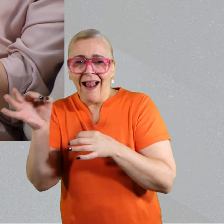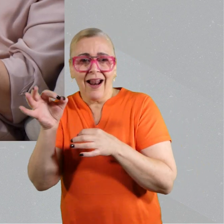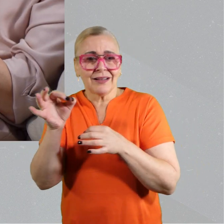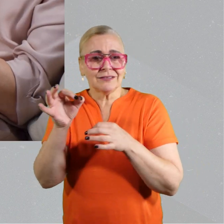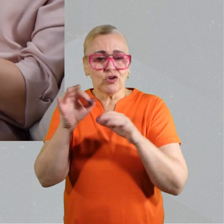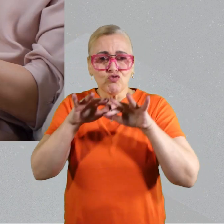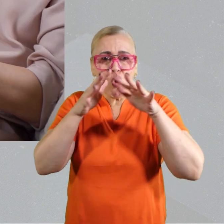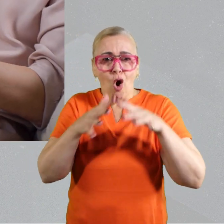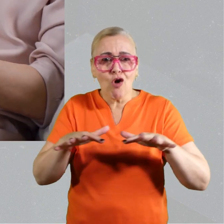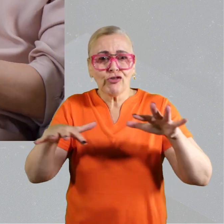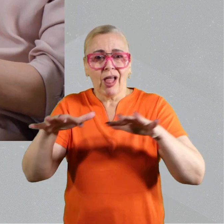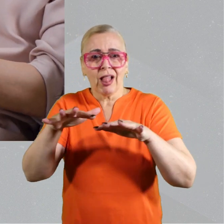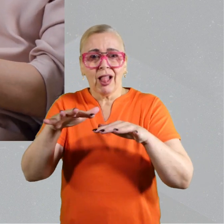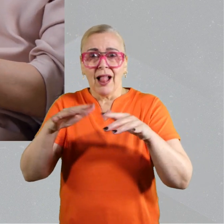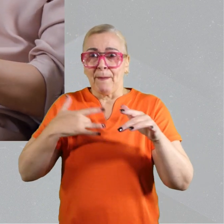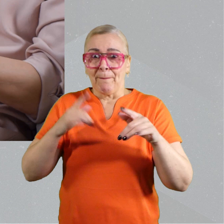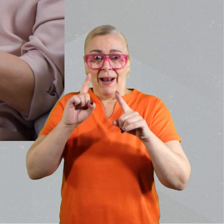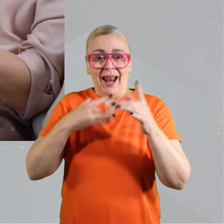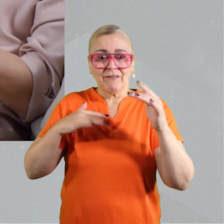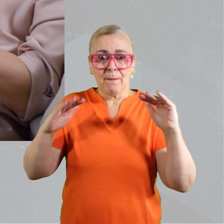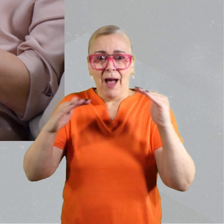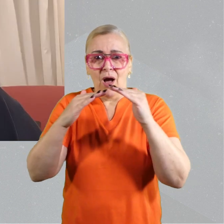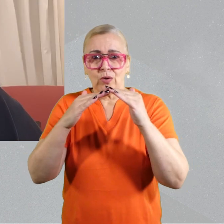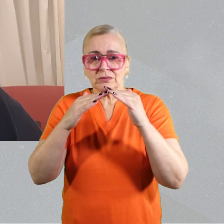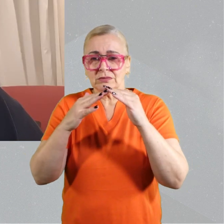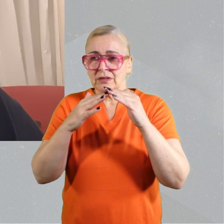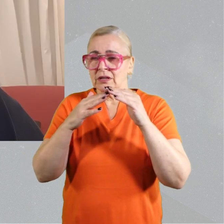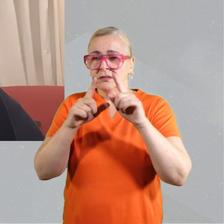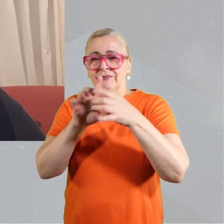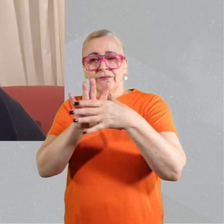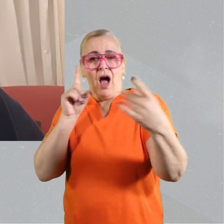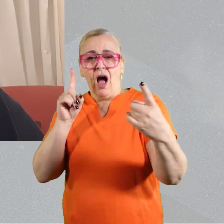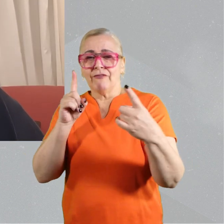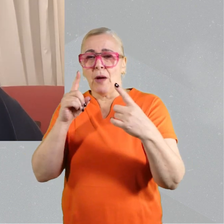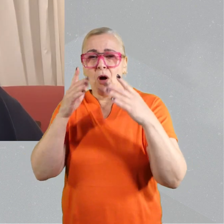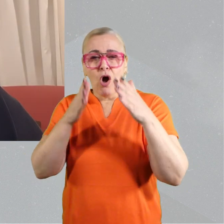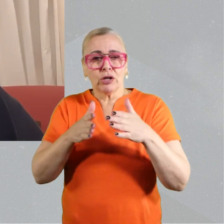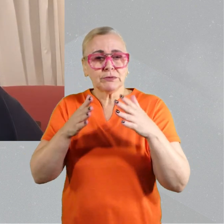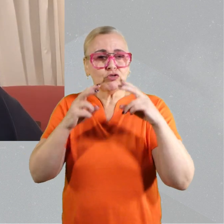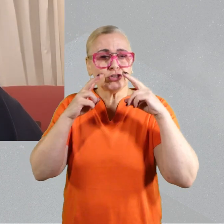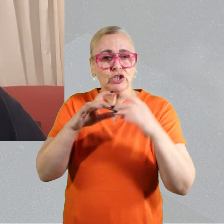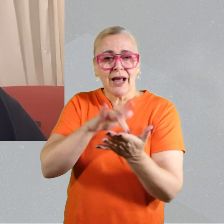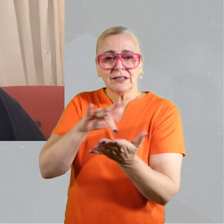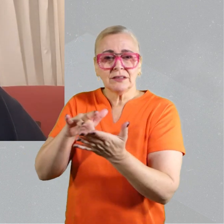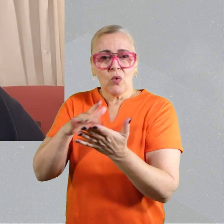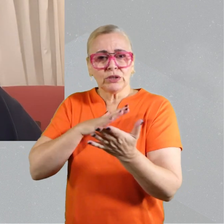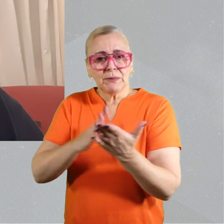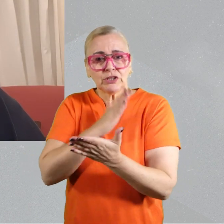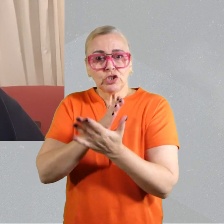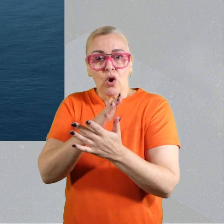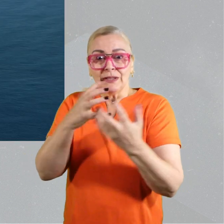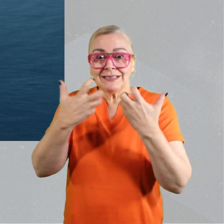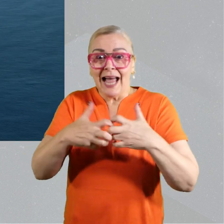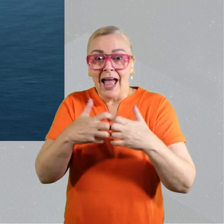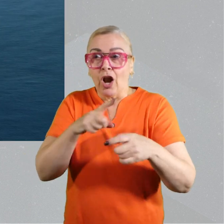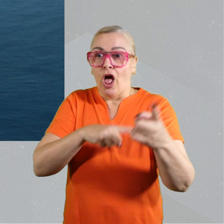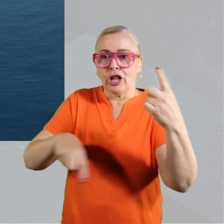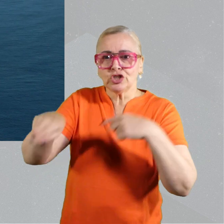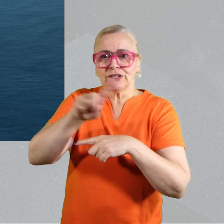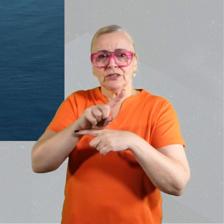Trials at home is a research that is bringing the research to the far end of each country, to